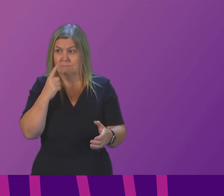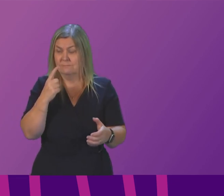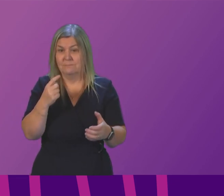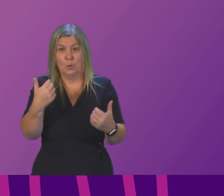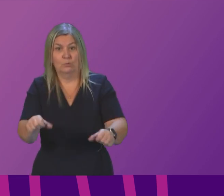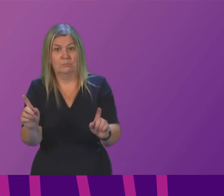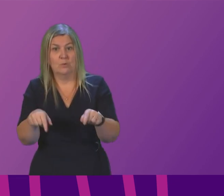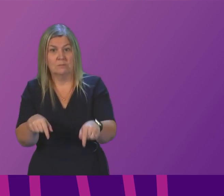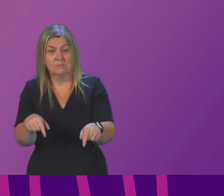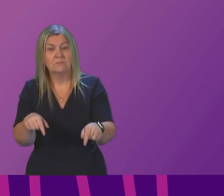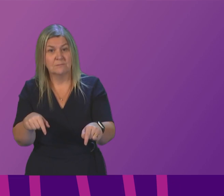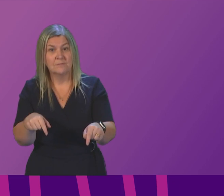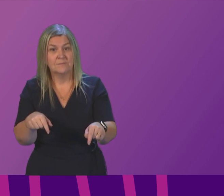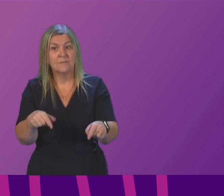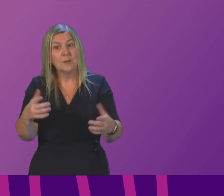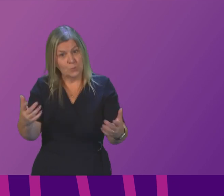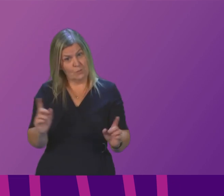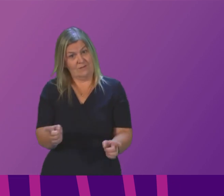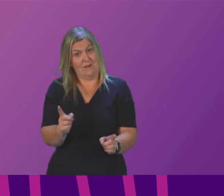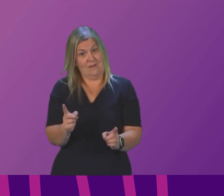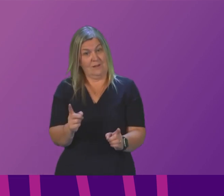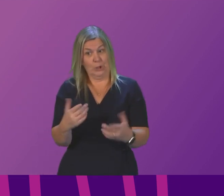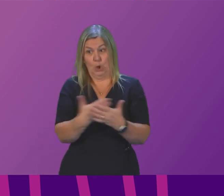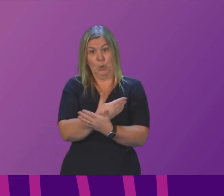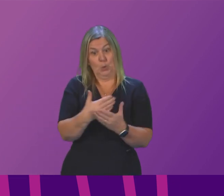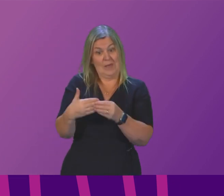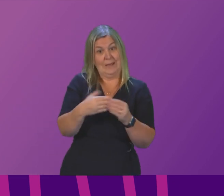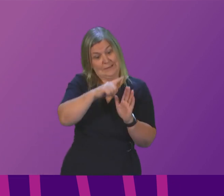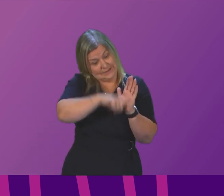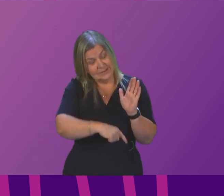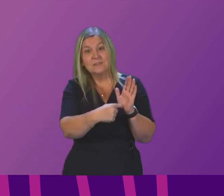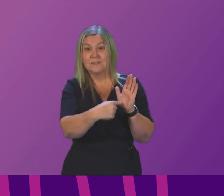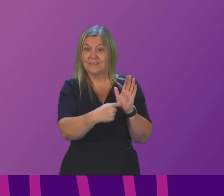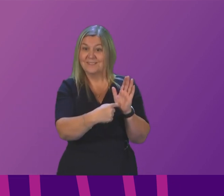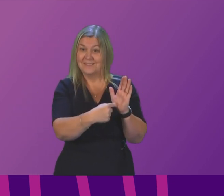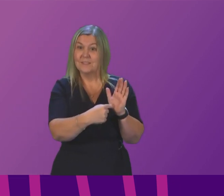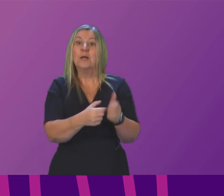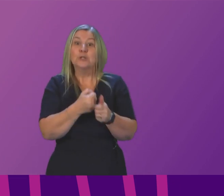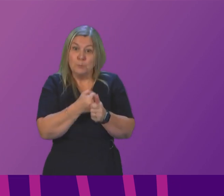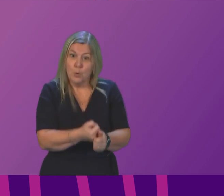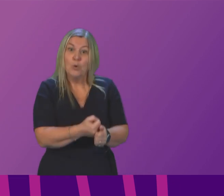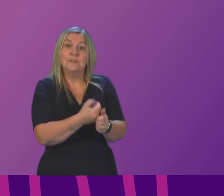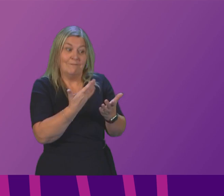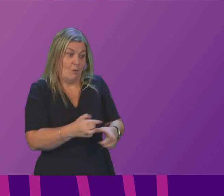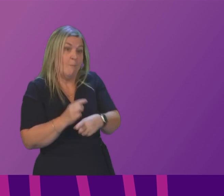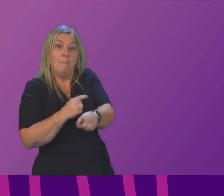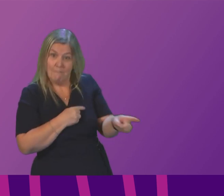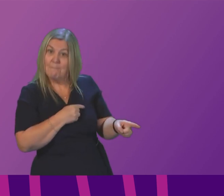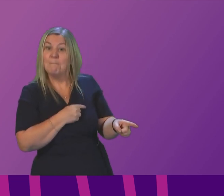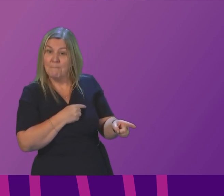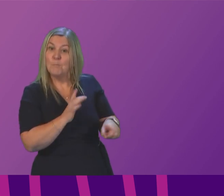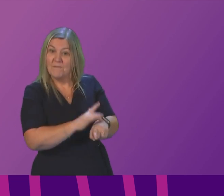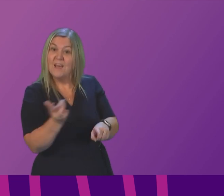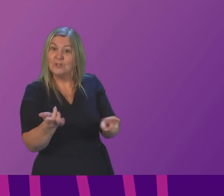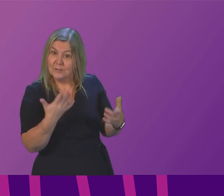or the part of the solution that is encapsulated in the new guidance is actually supported by those on the front line by the very person that